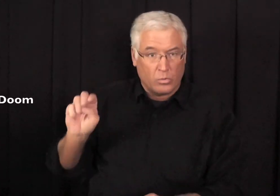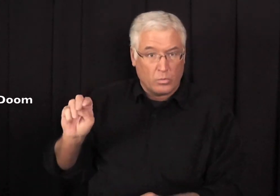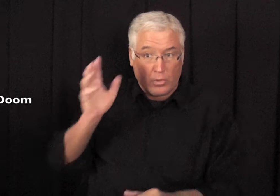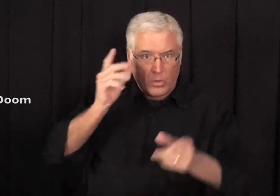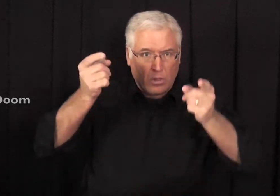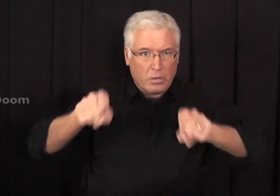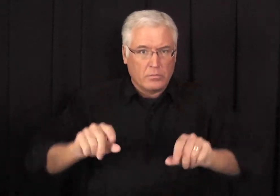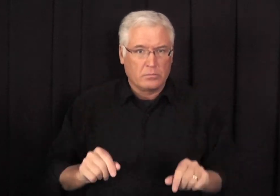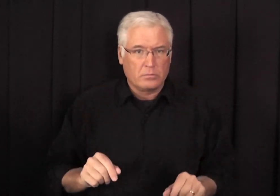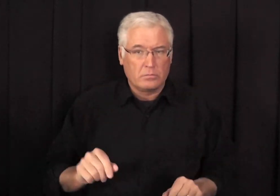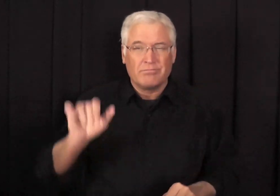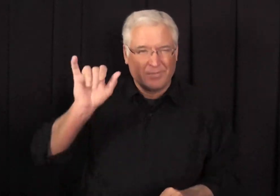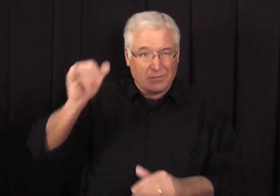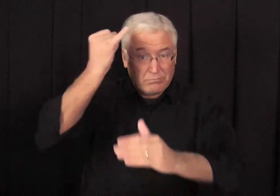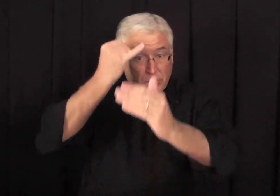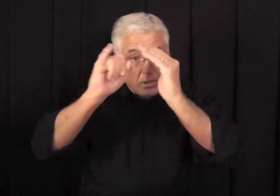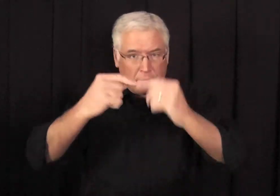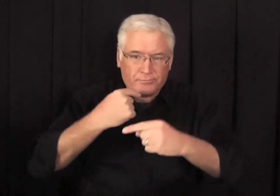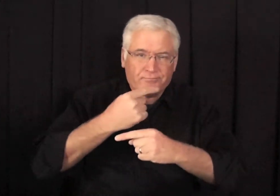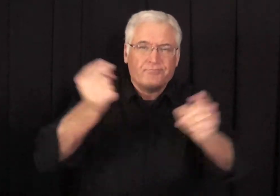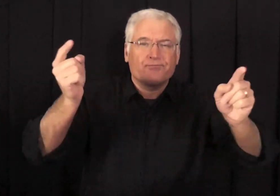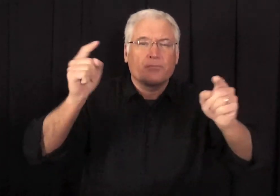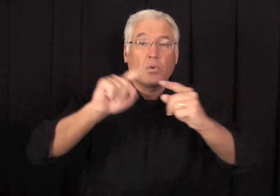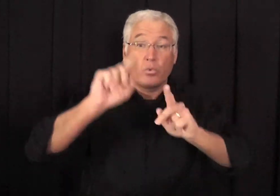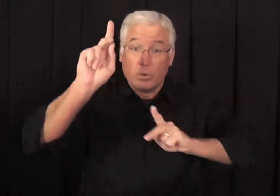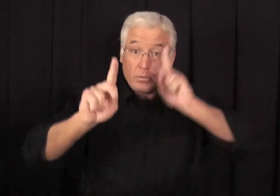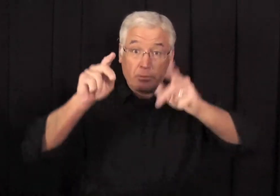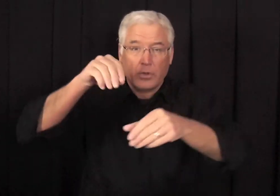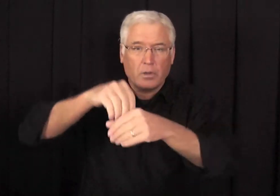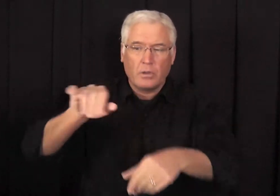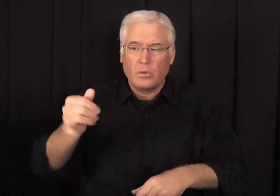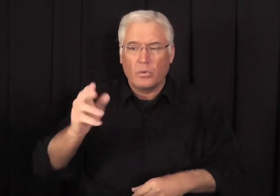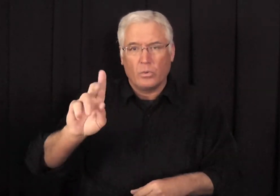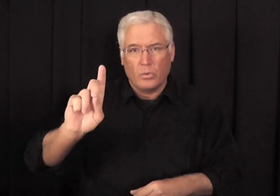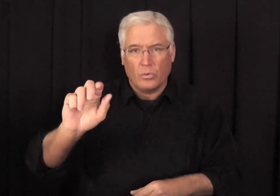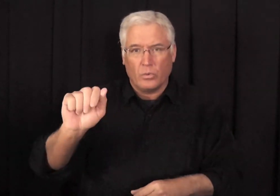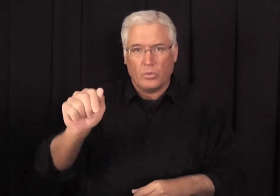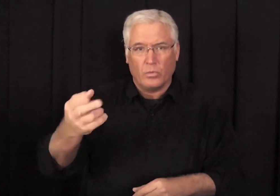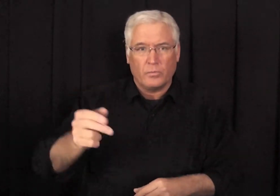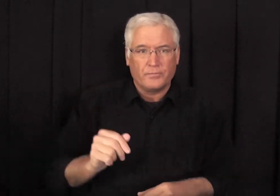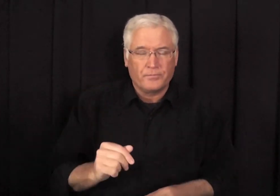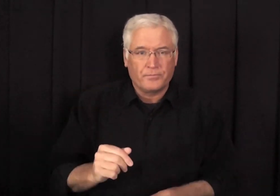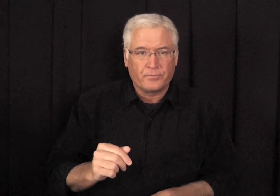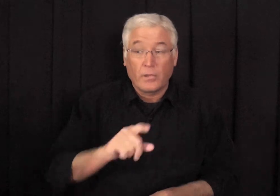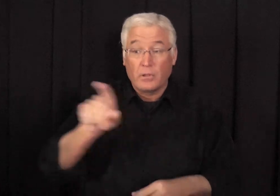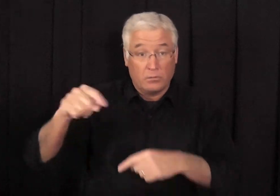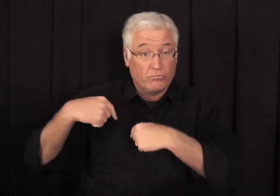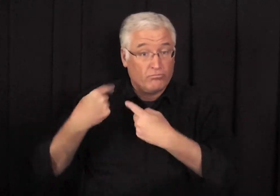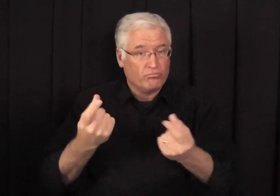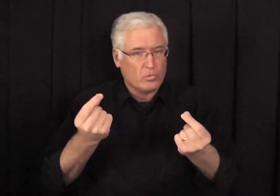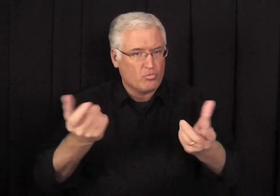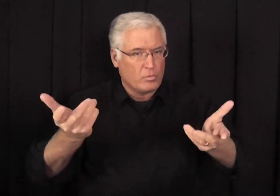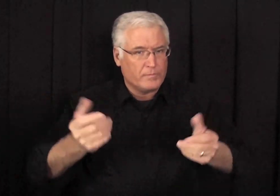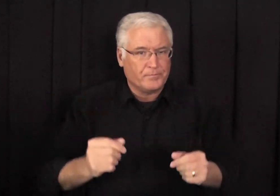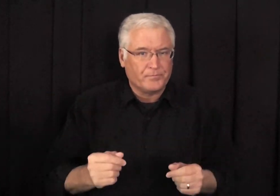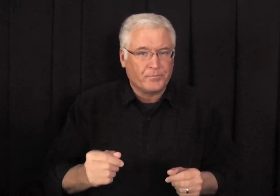that would happen. And Isaiah proclaimed this to the people of Judah. And why did he do this? What did they have done?